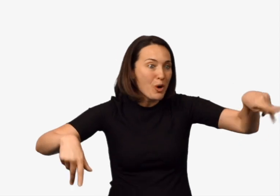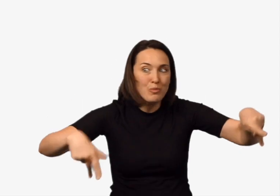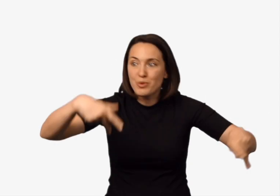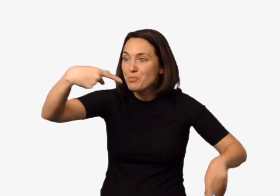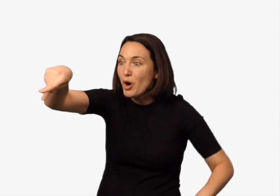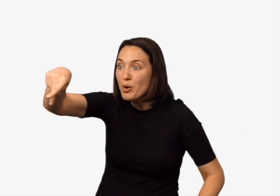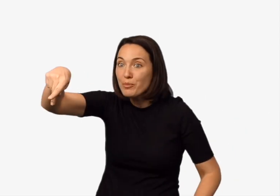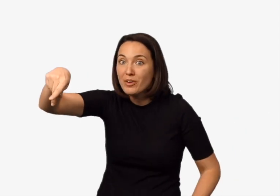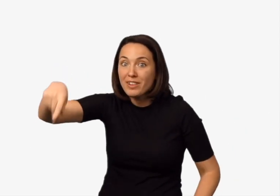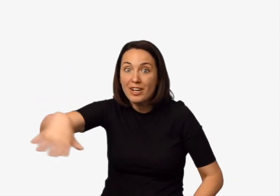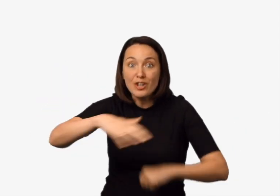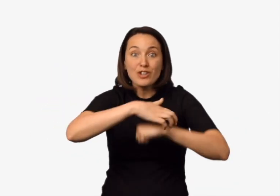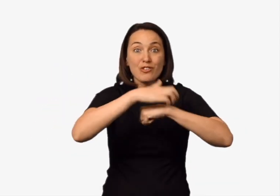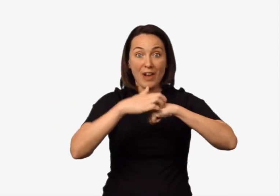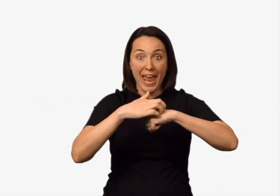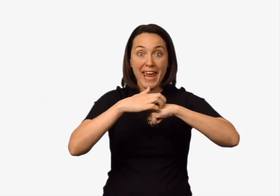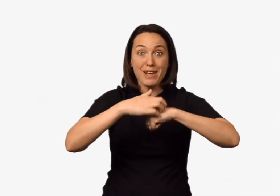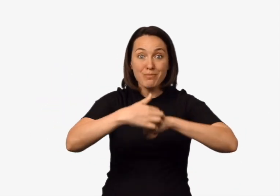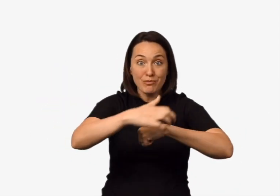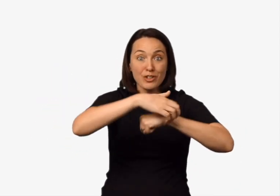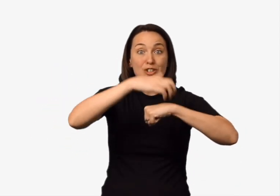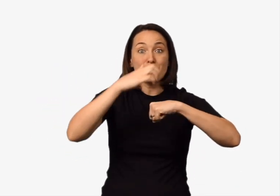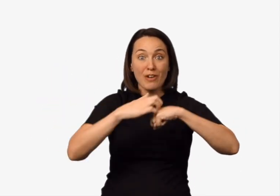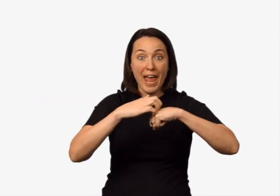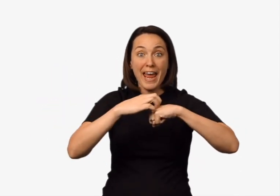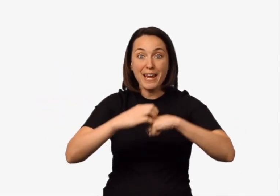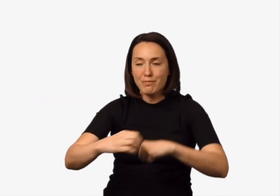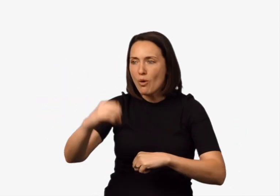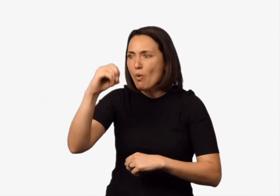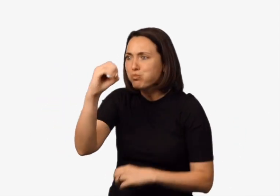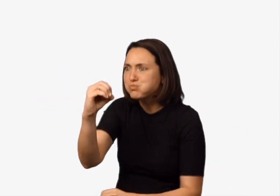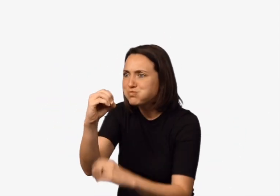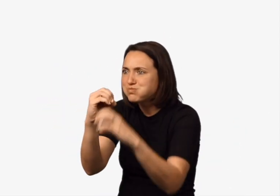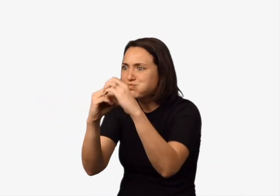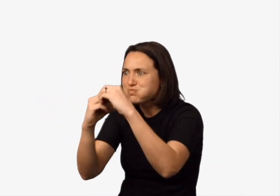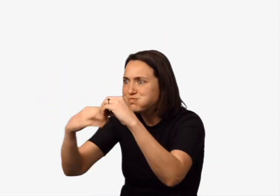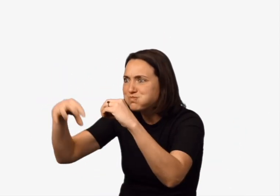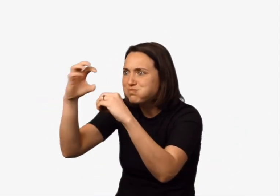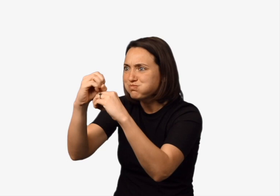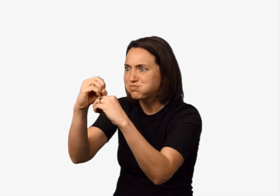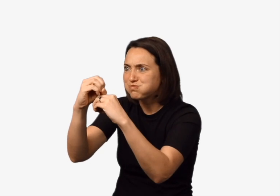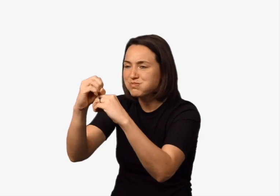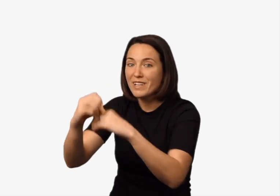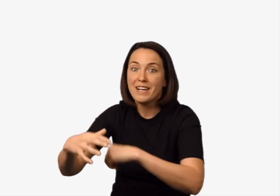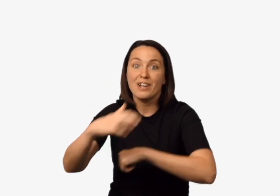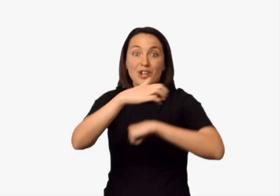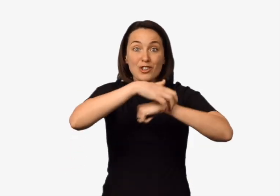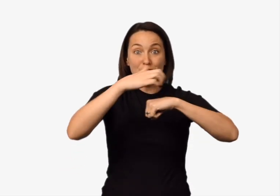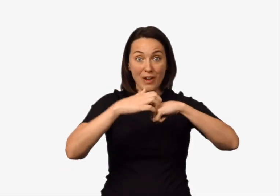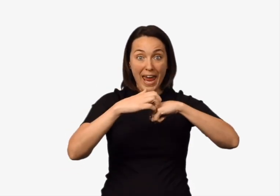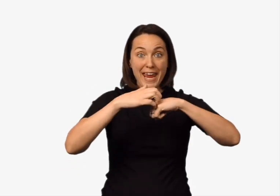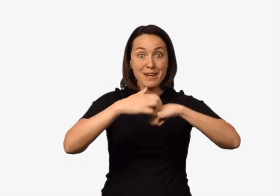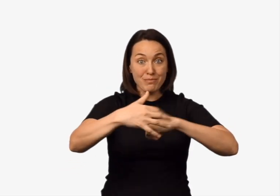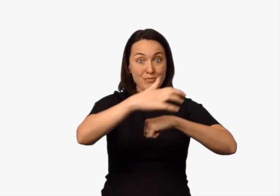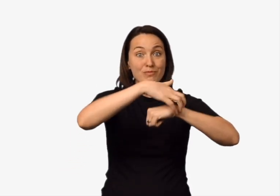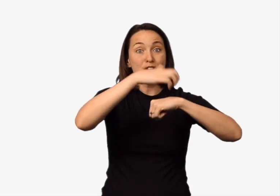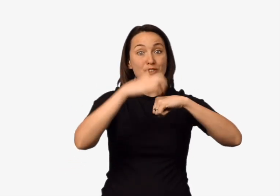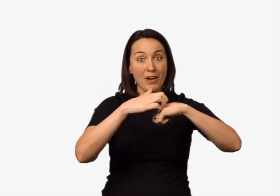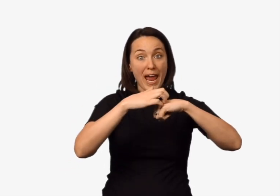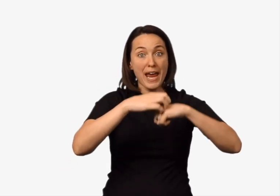purple, purple, purple. Grapes, grapes, round, round, round. Grapes, grapes,